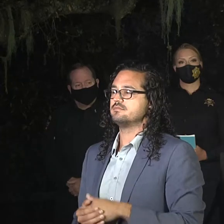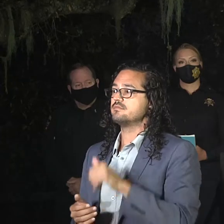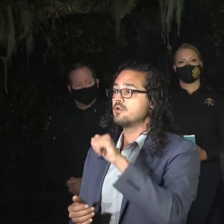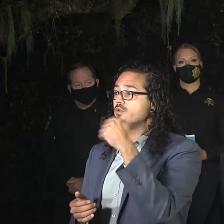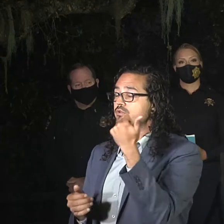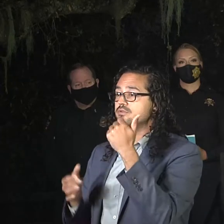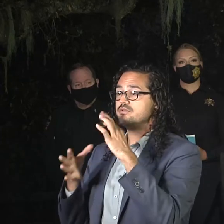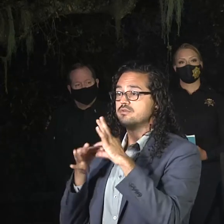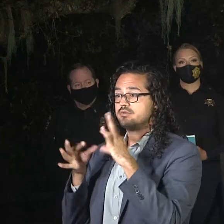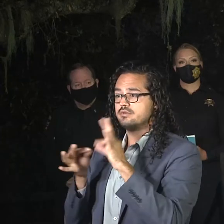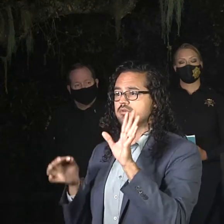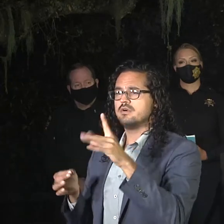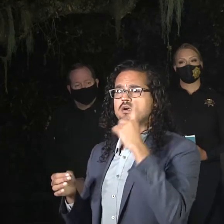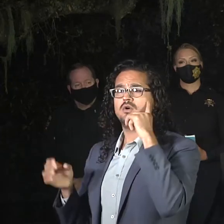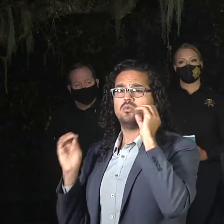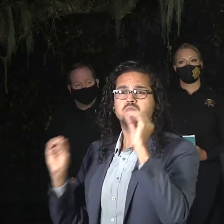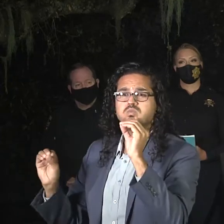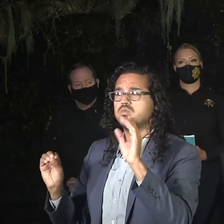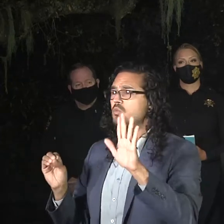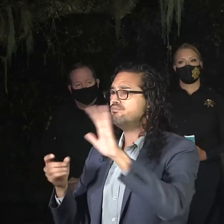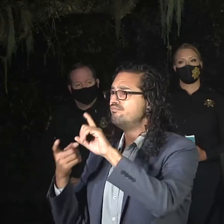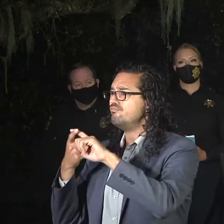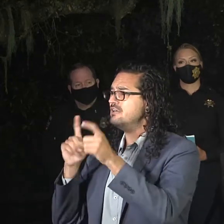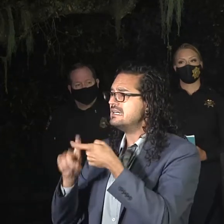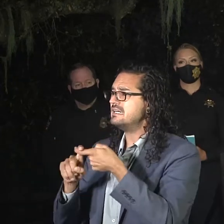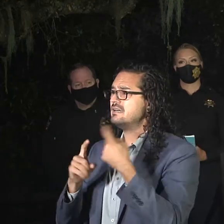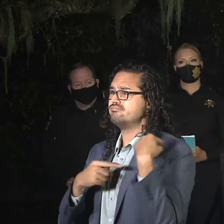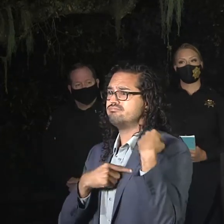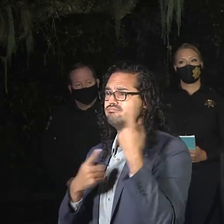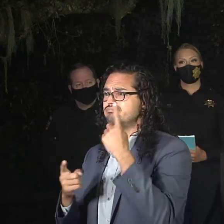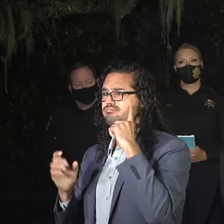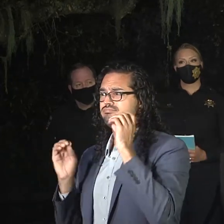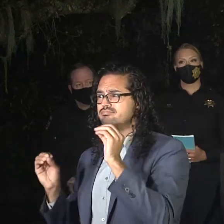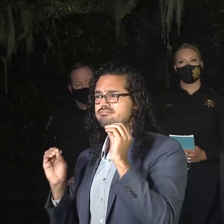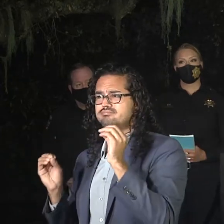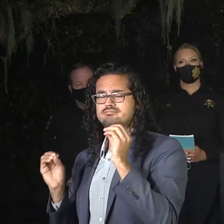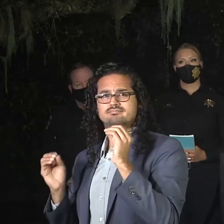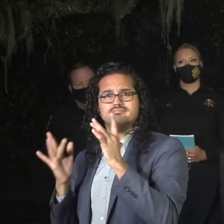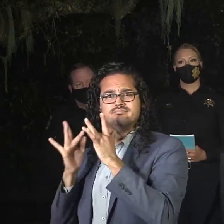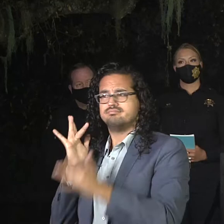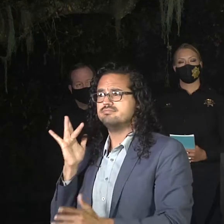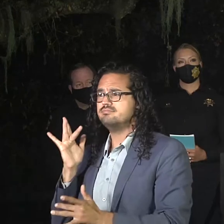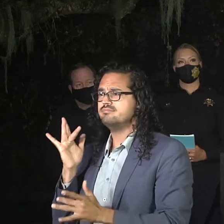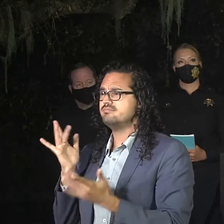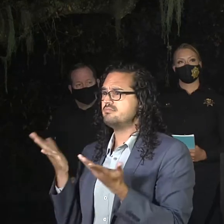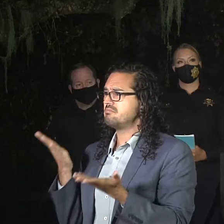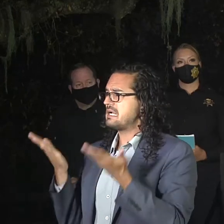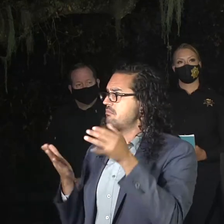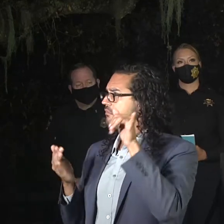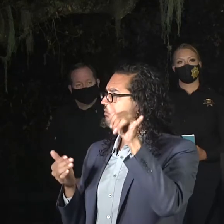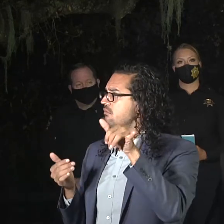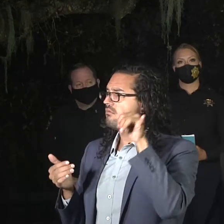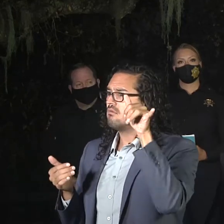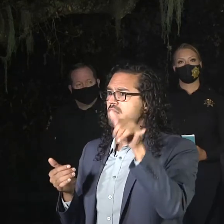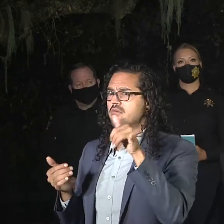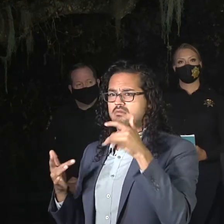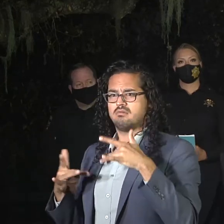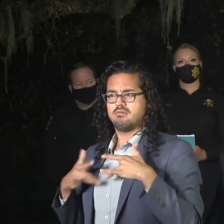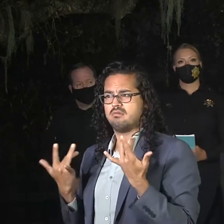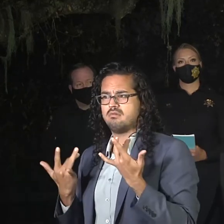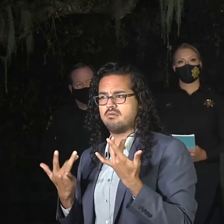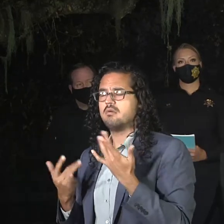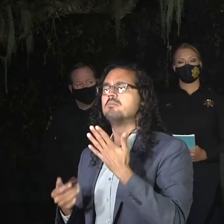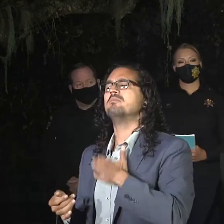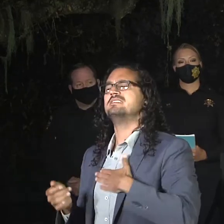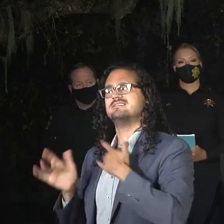would encourage you that if you haven't heard from someone, then you think that they remained in the evacuated area or potentially were returning. Please give us a call